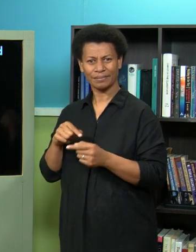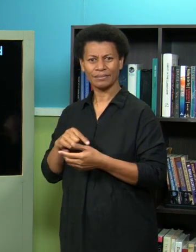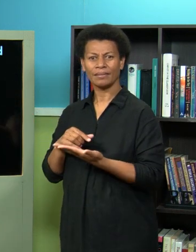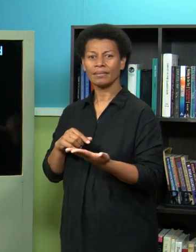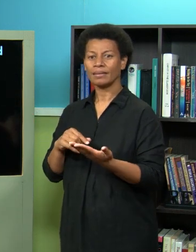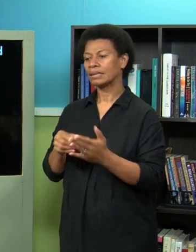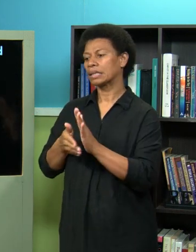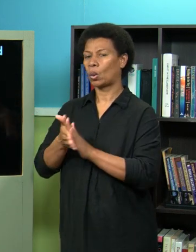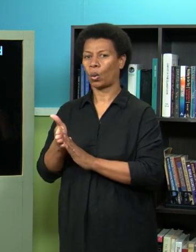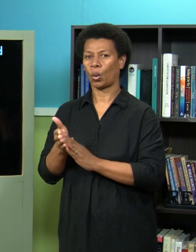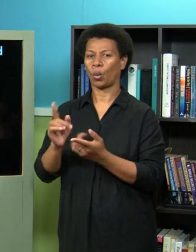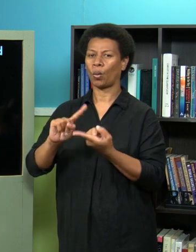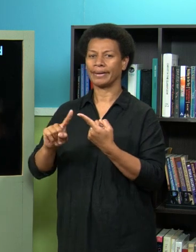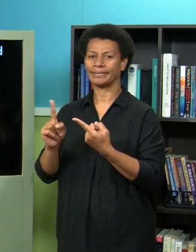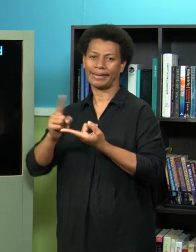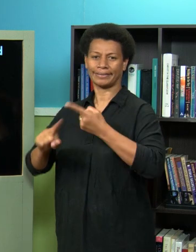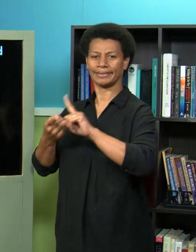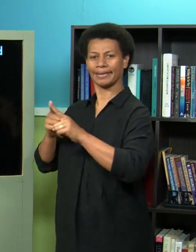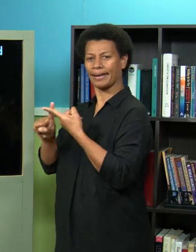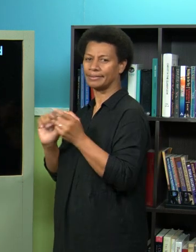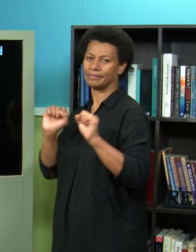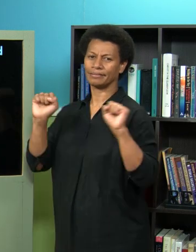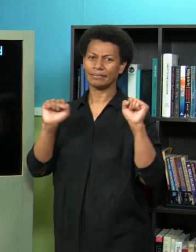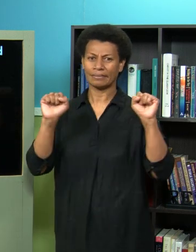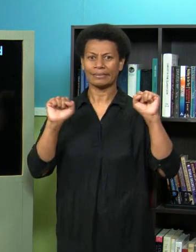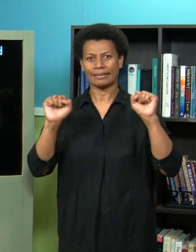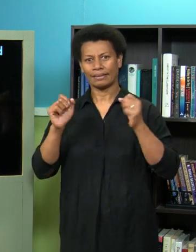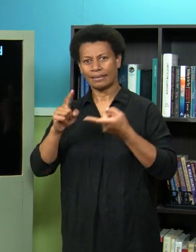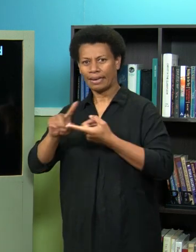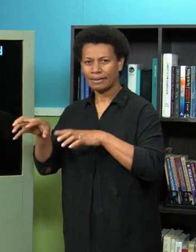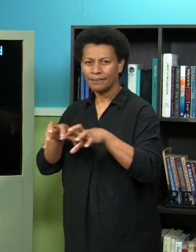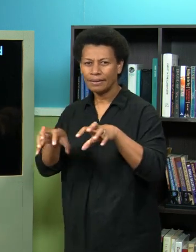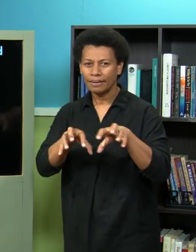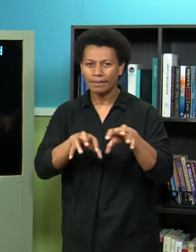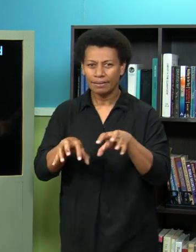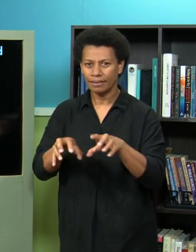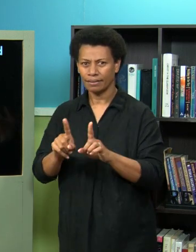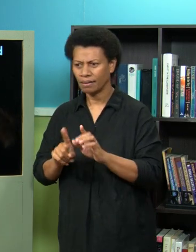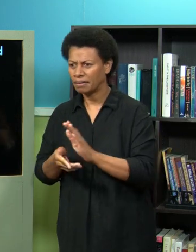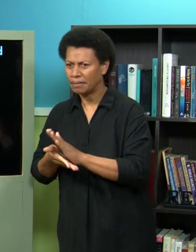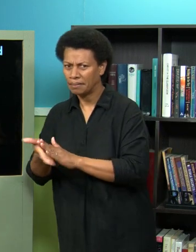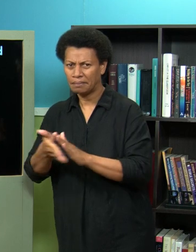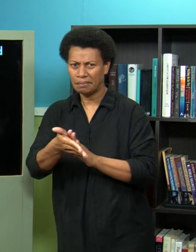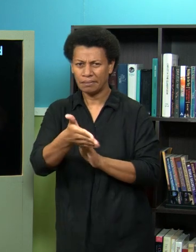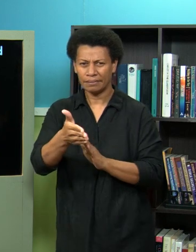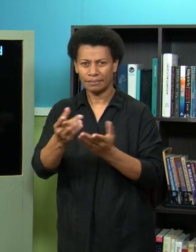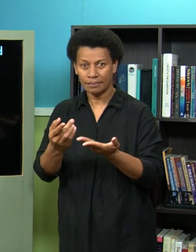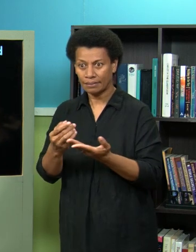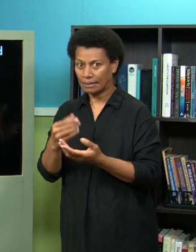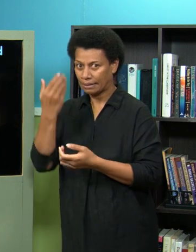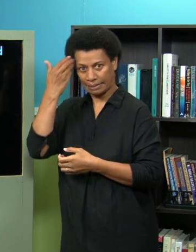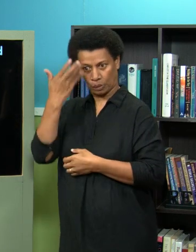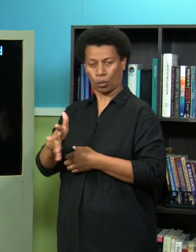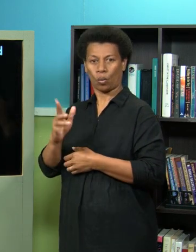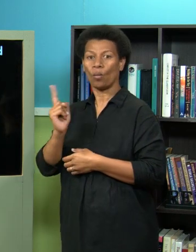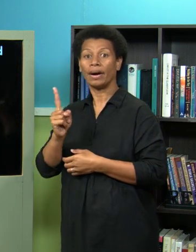attending zumba classes you know still mixing and mingling with other people inadvertently not knowingly he was transmitting